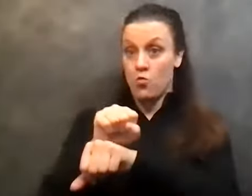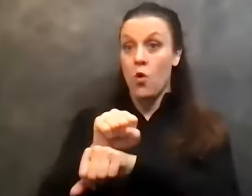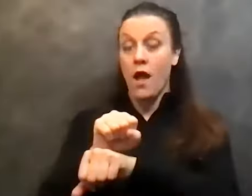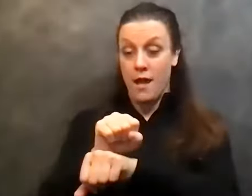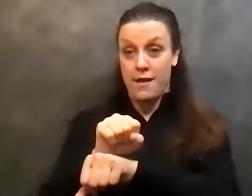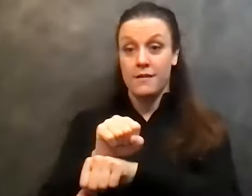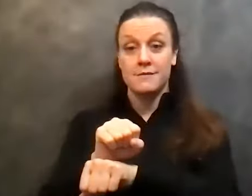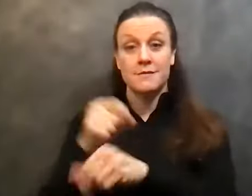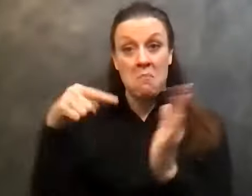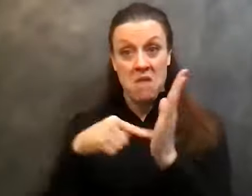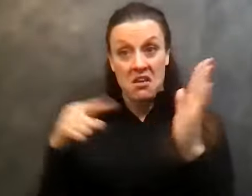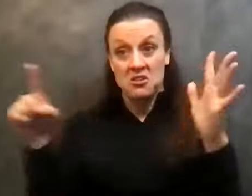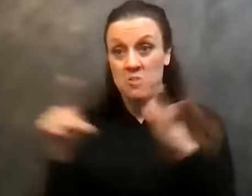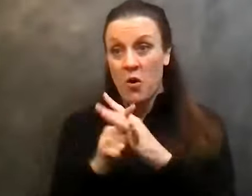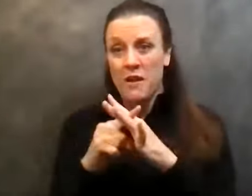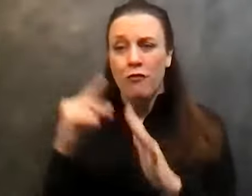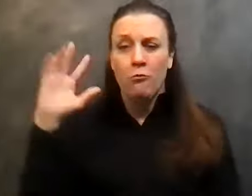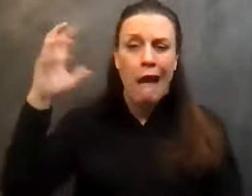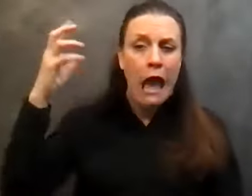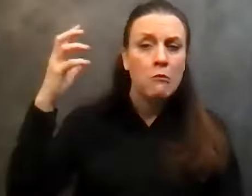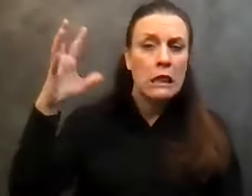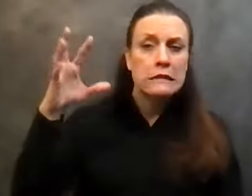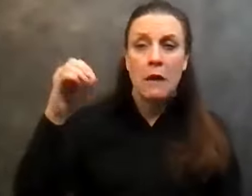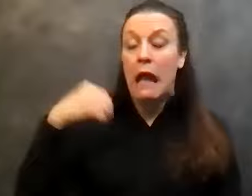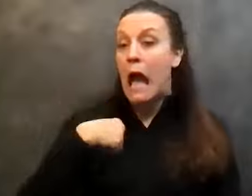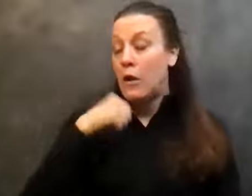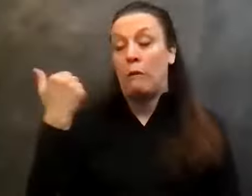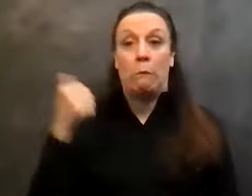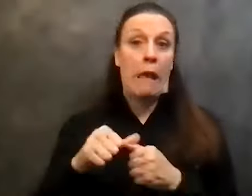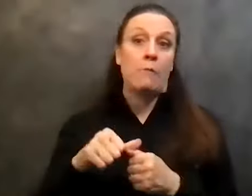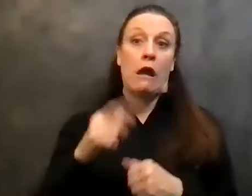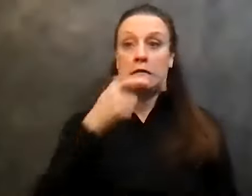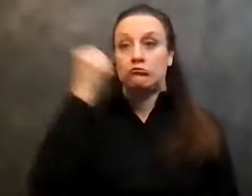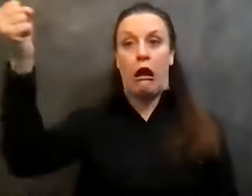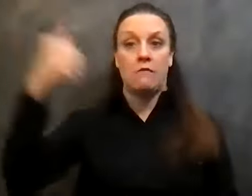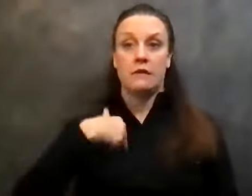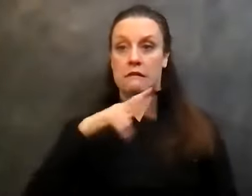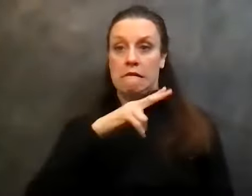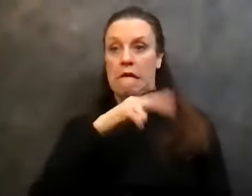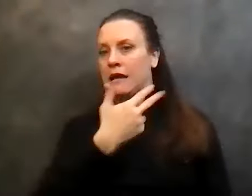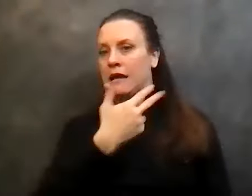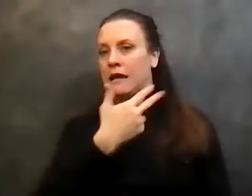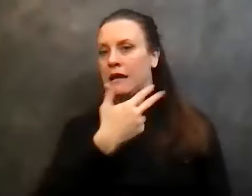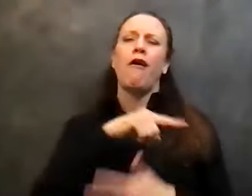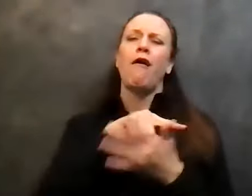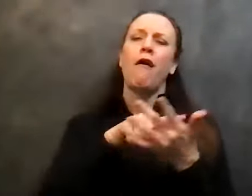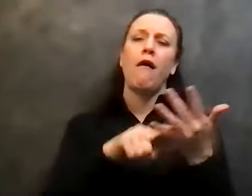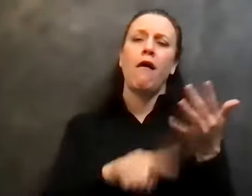up in the mail from ambulance companies that had to, you know, drag me out of some, I mean, all this stuff was, I had community